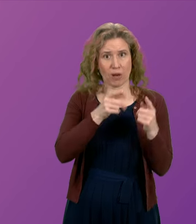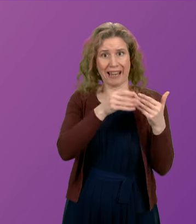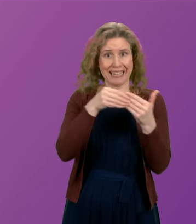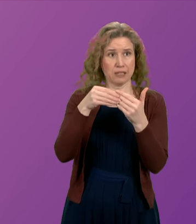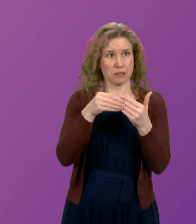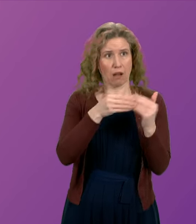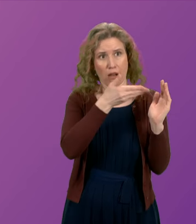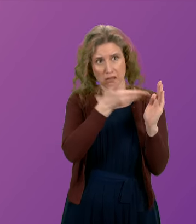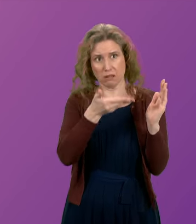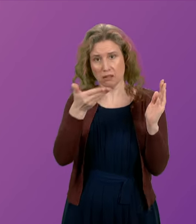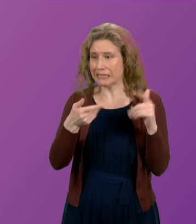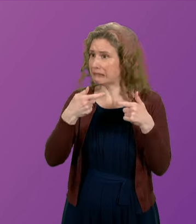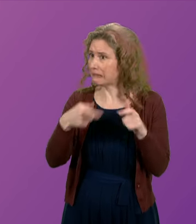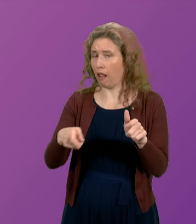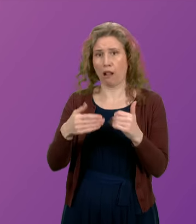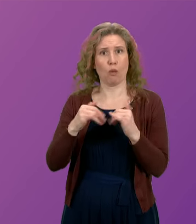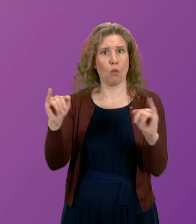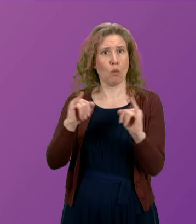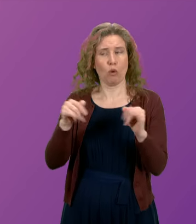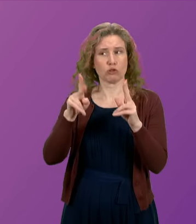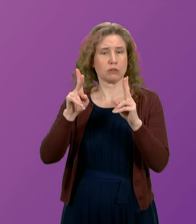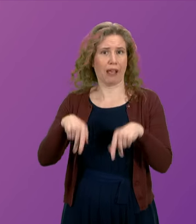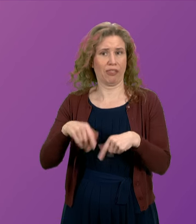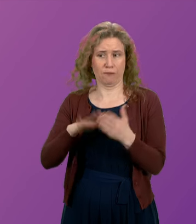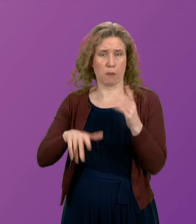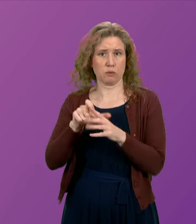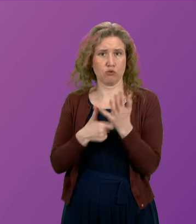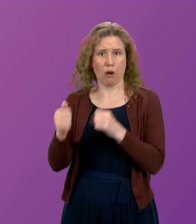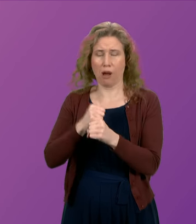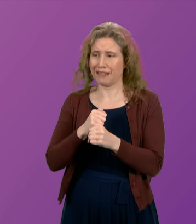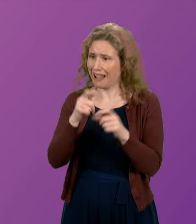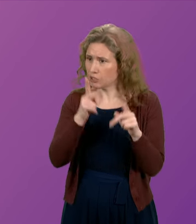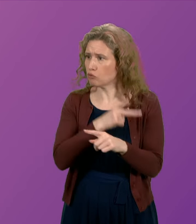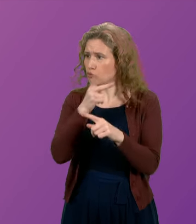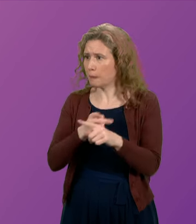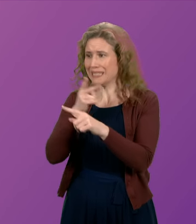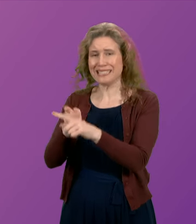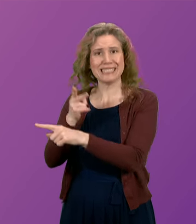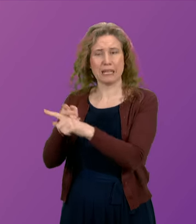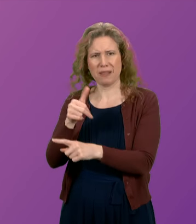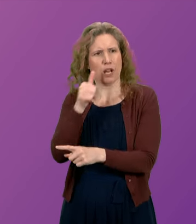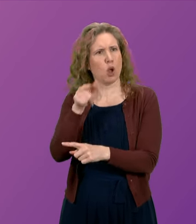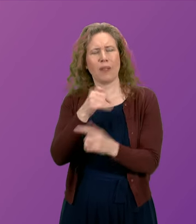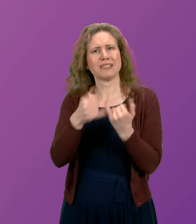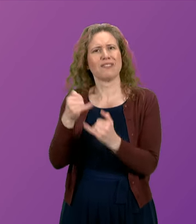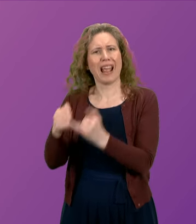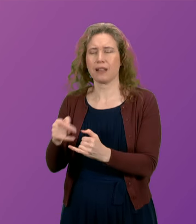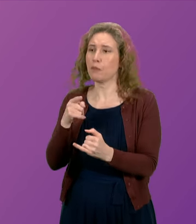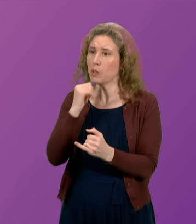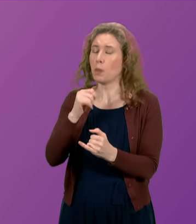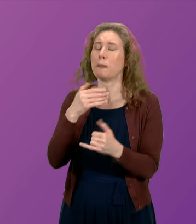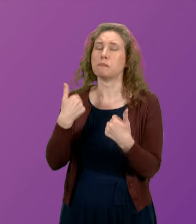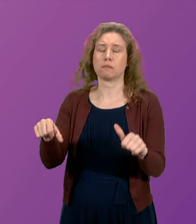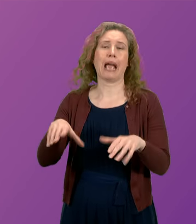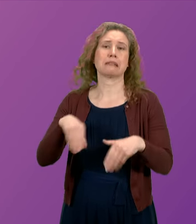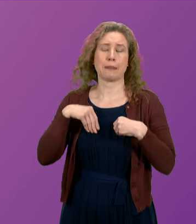to tackle the drug death crisis in Scotland instead following the same failed approach and will finally accept the need to change tact